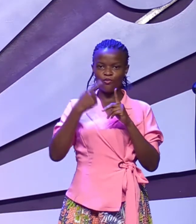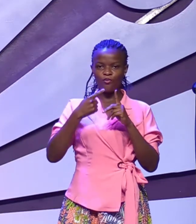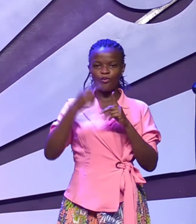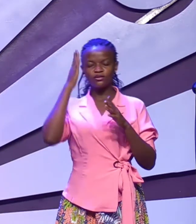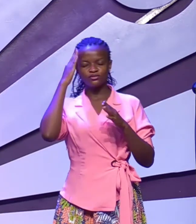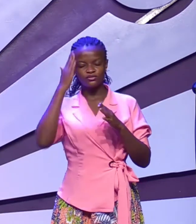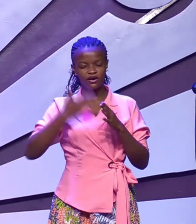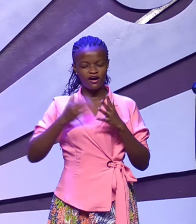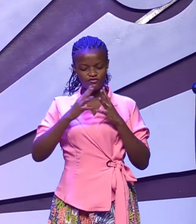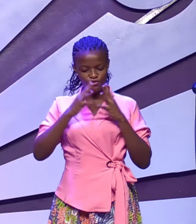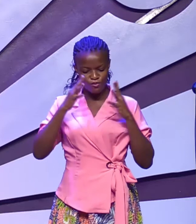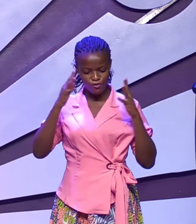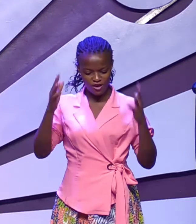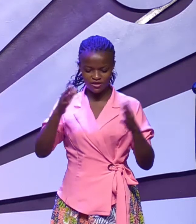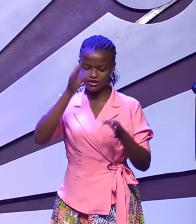faith.